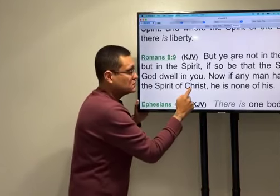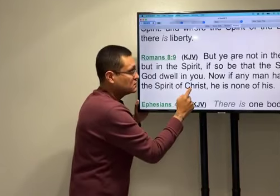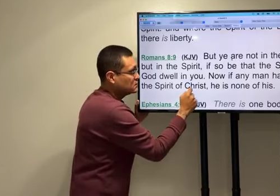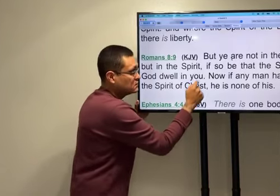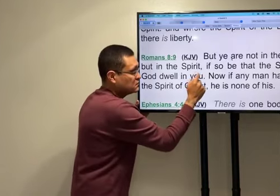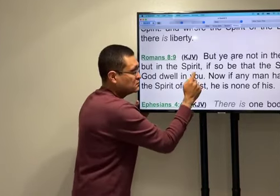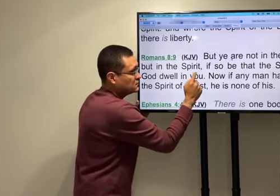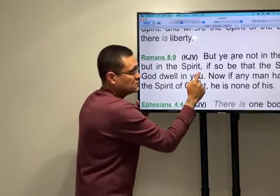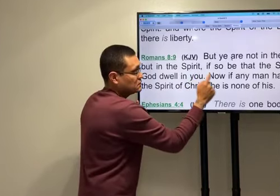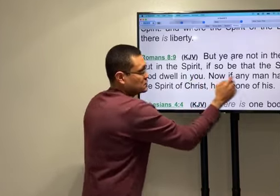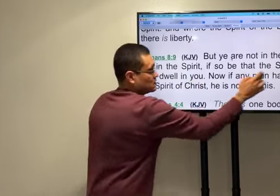Christ.